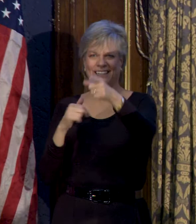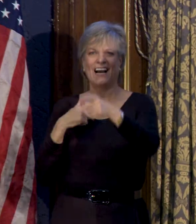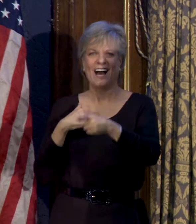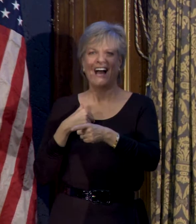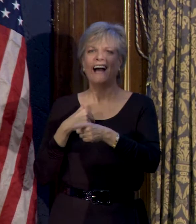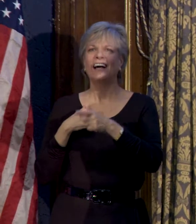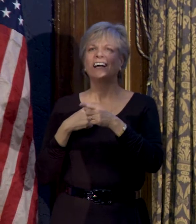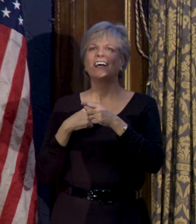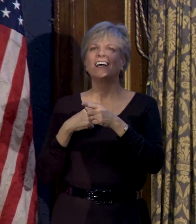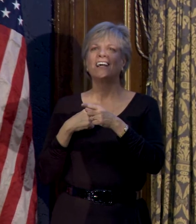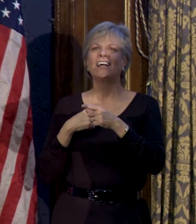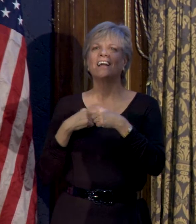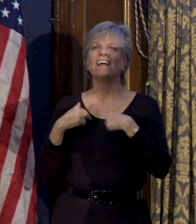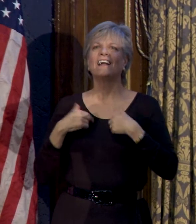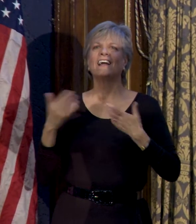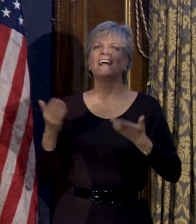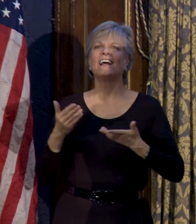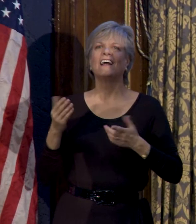Pardon me?